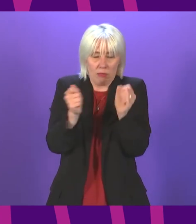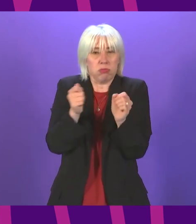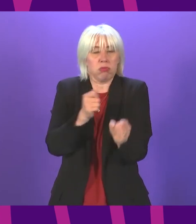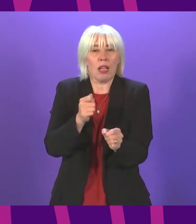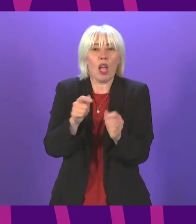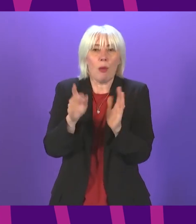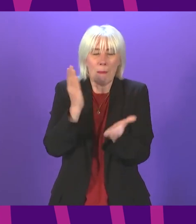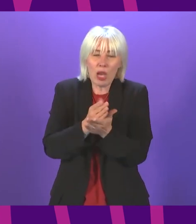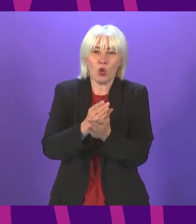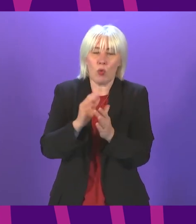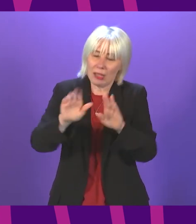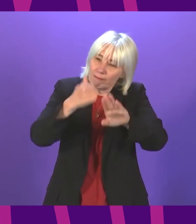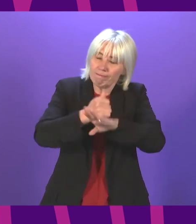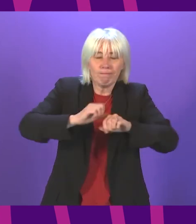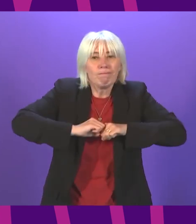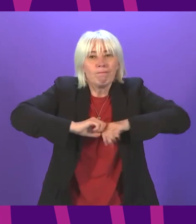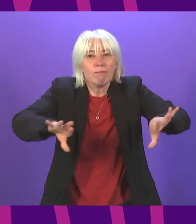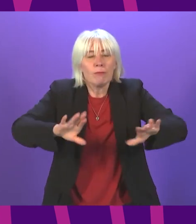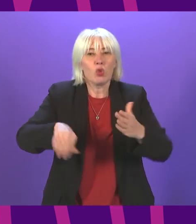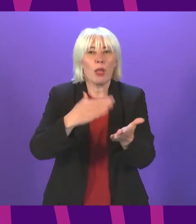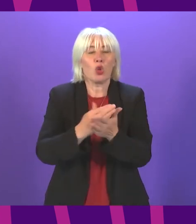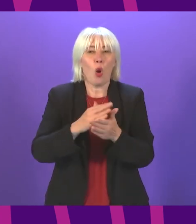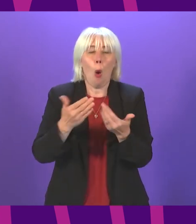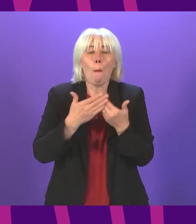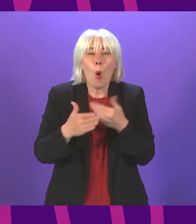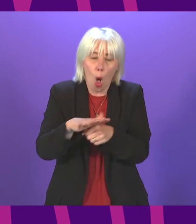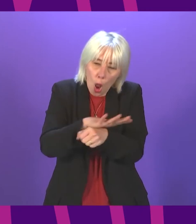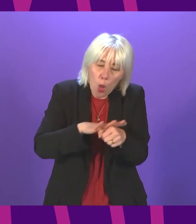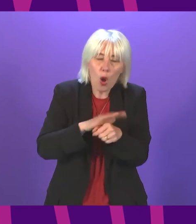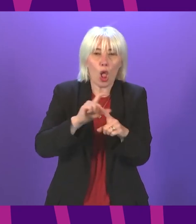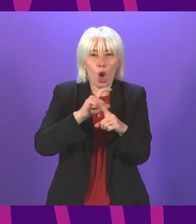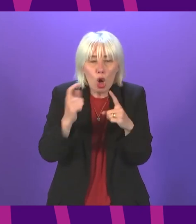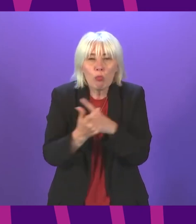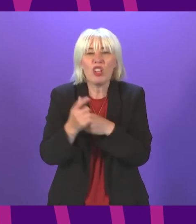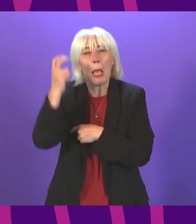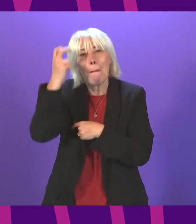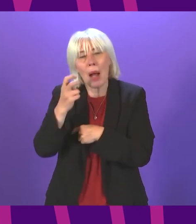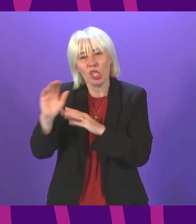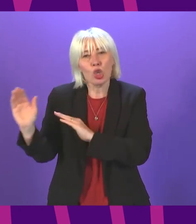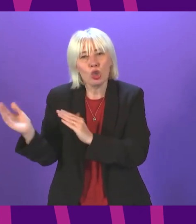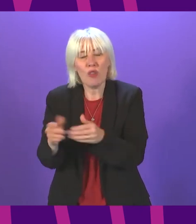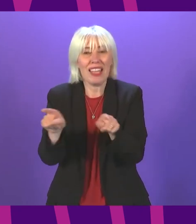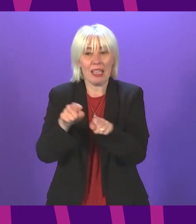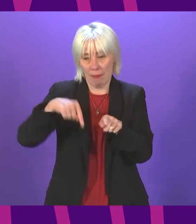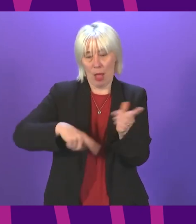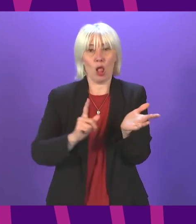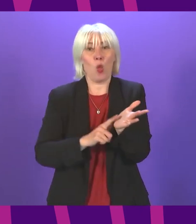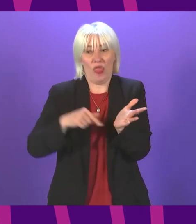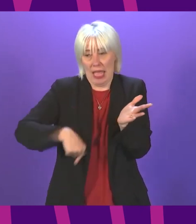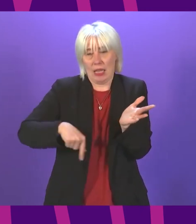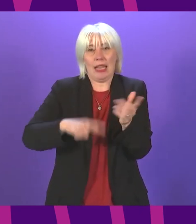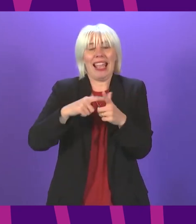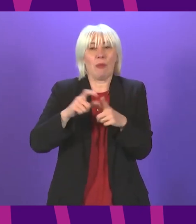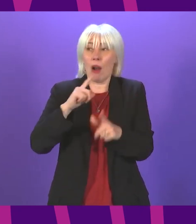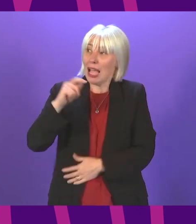deliver are actually implemented so we see more local community-led bus services like Lothian's it's a success